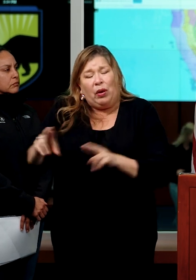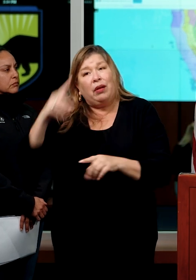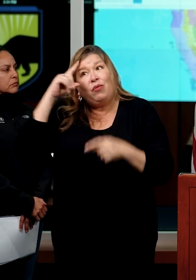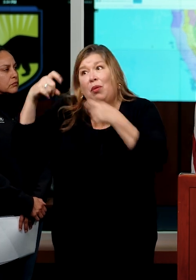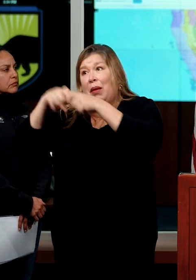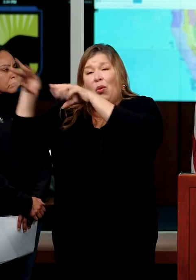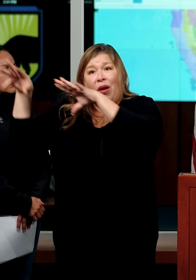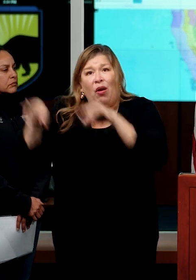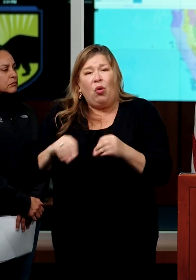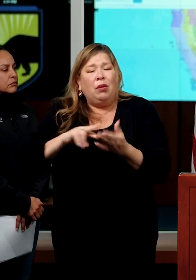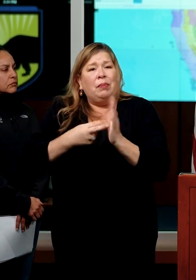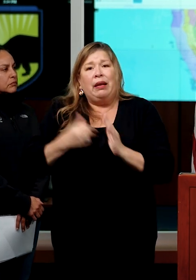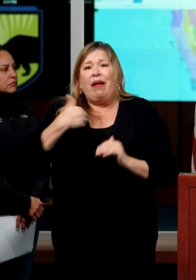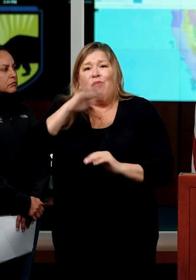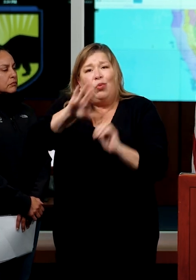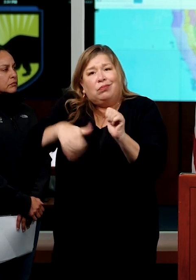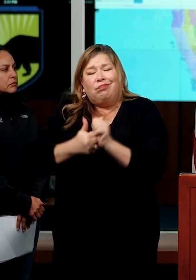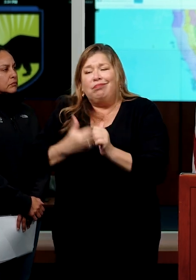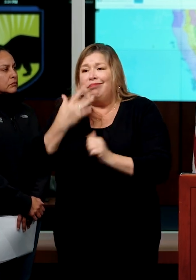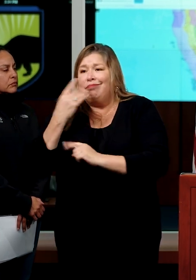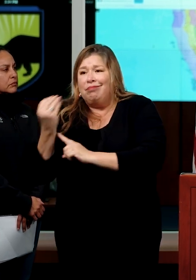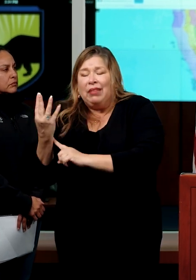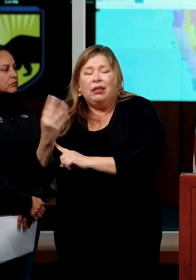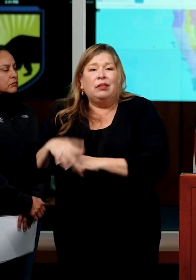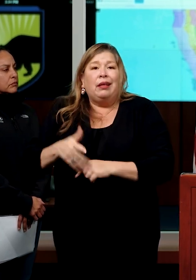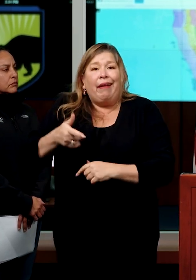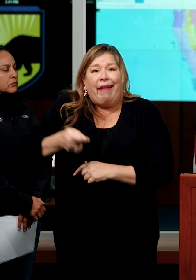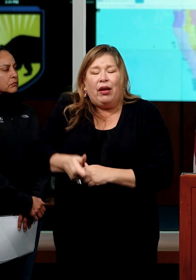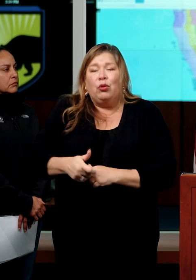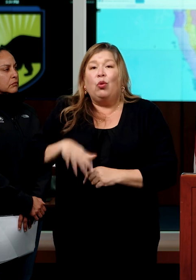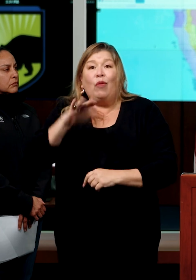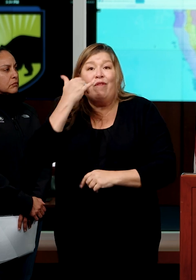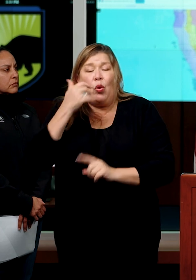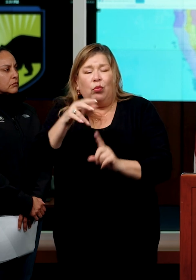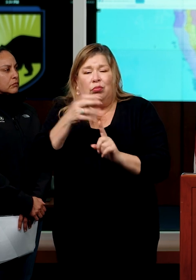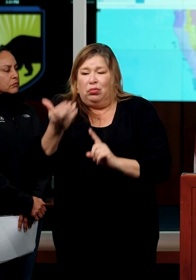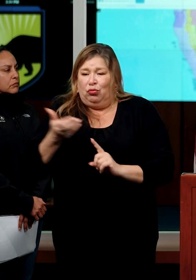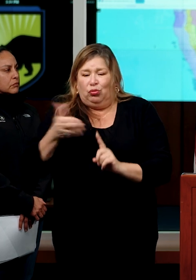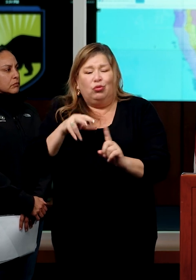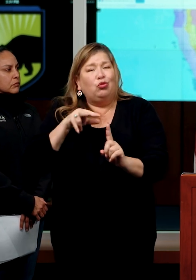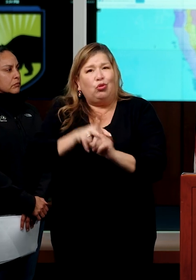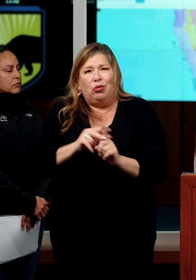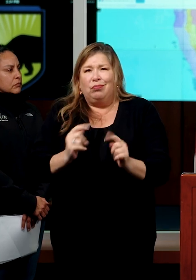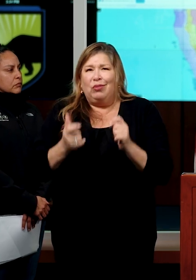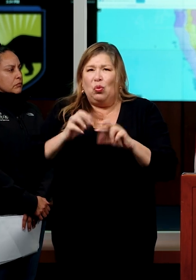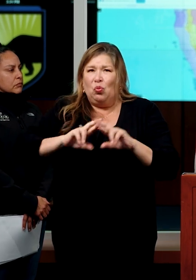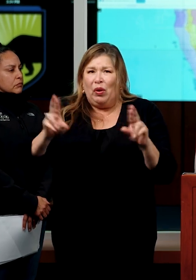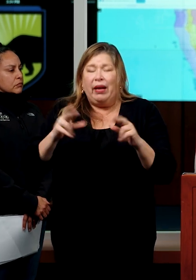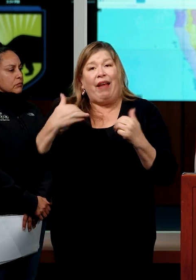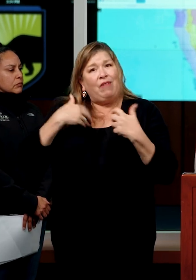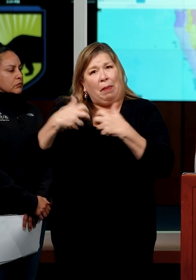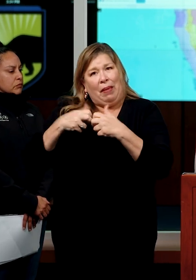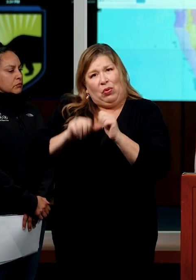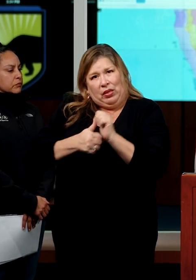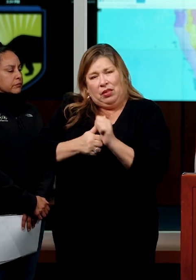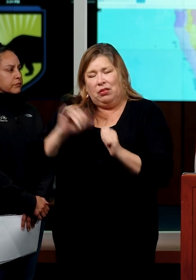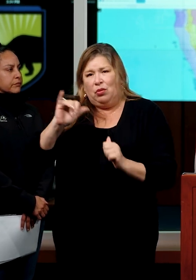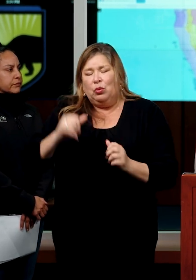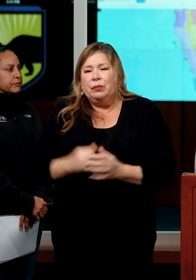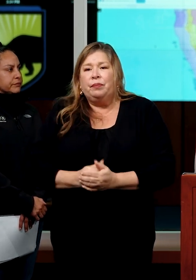Have those flashlights, the candles, batteries, charged cell phones at the ready. Number three, check on a vulnerable neighbor.